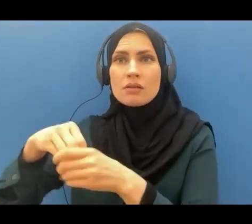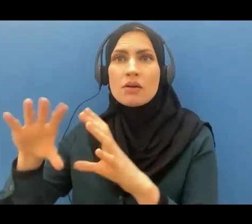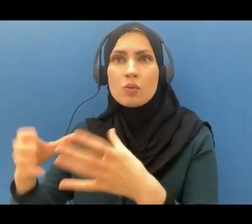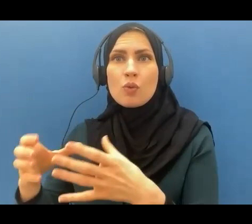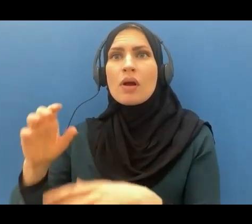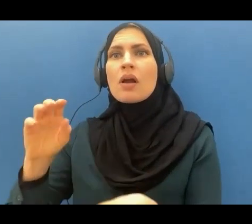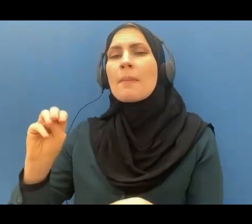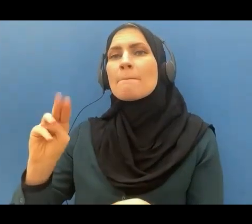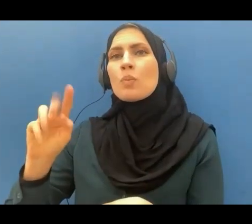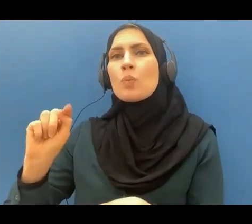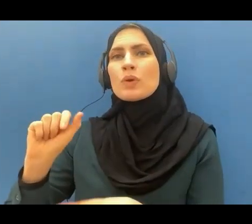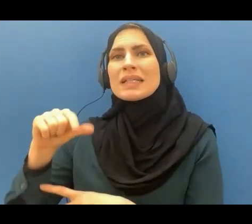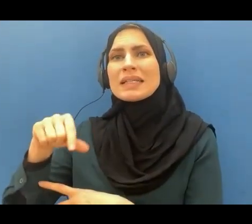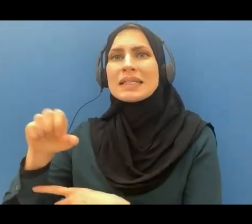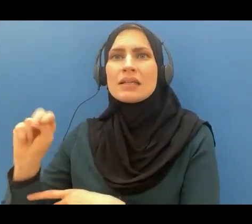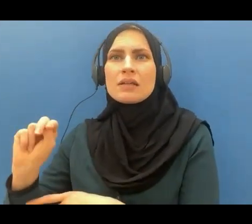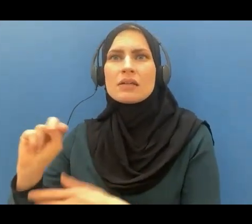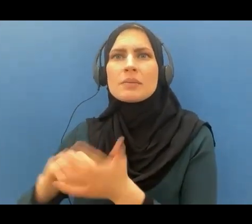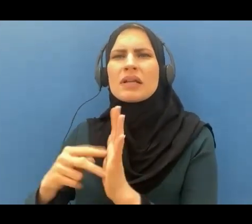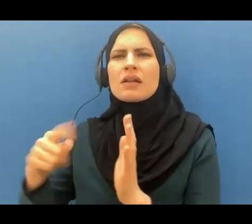ones who are mindful of Allah sallallahu o'ala.